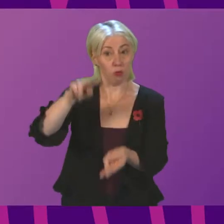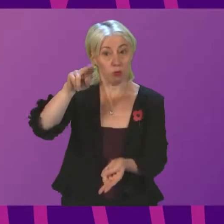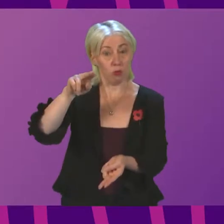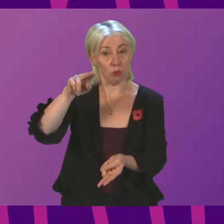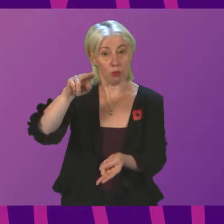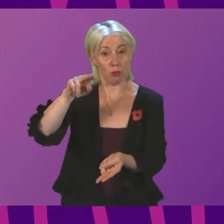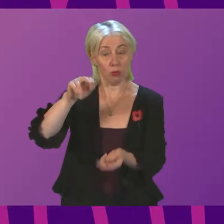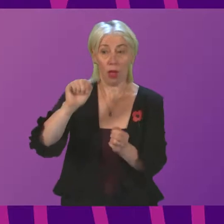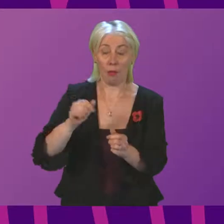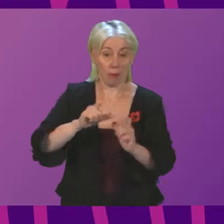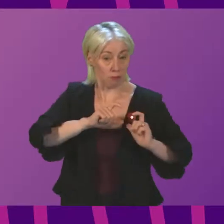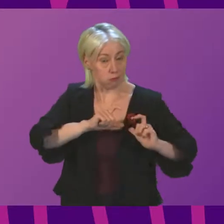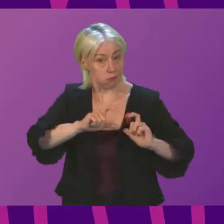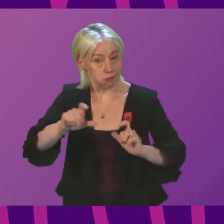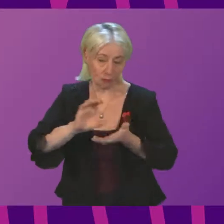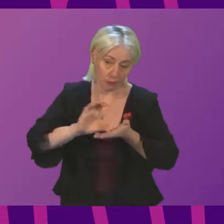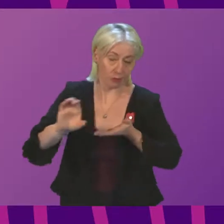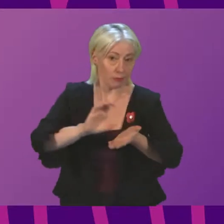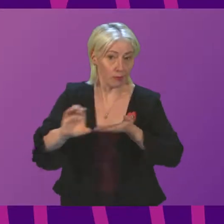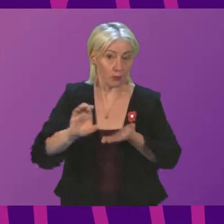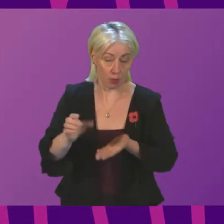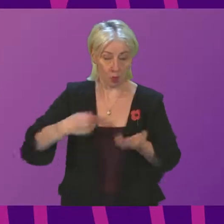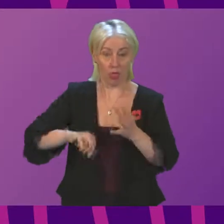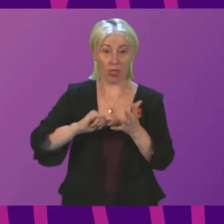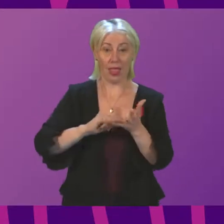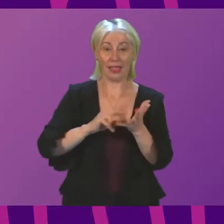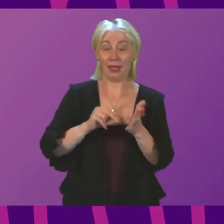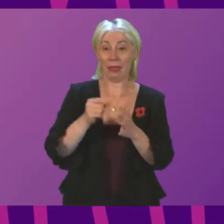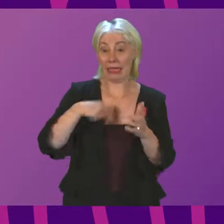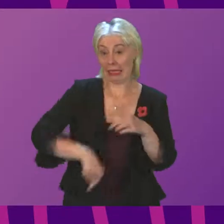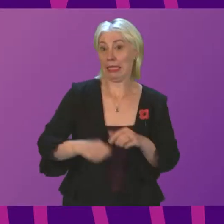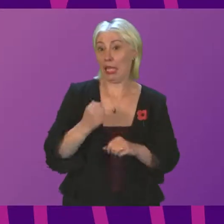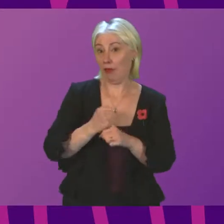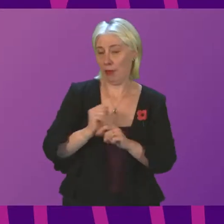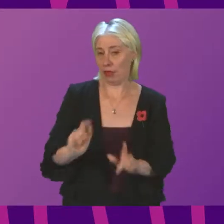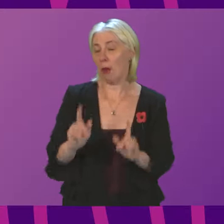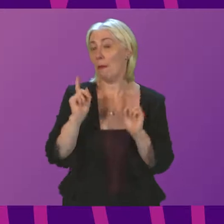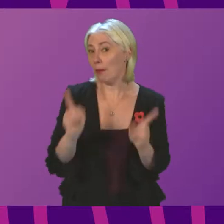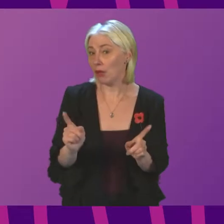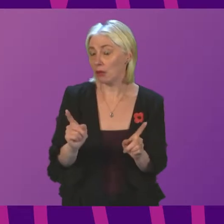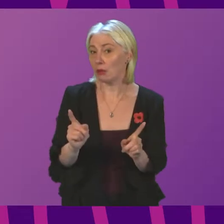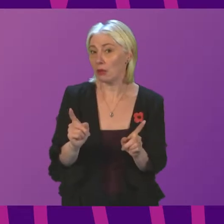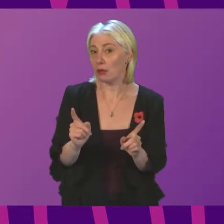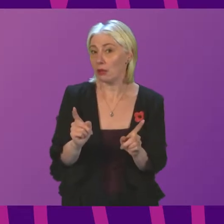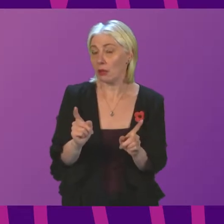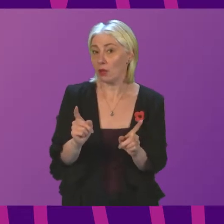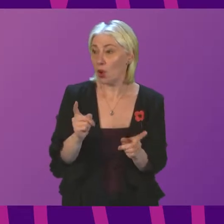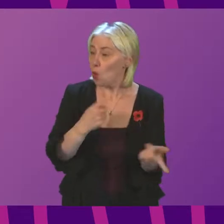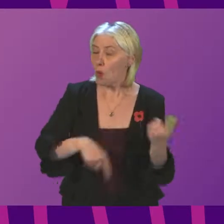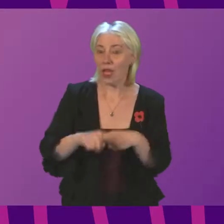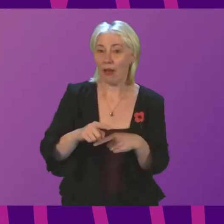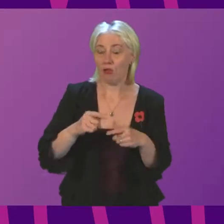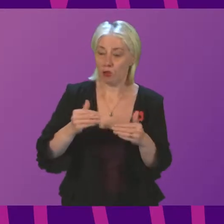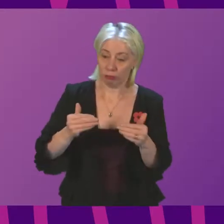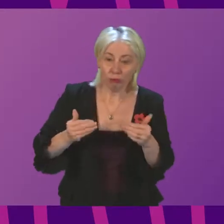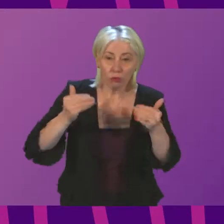sustained investment over the course of our period in office, but what we have to do is make sure that we take forward a